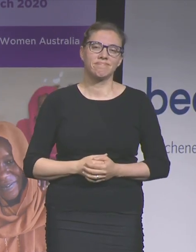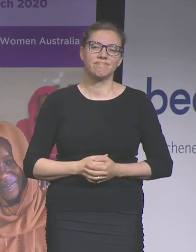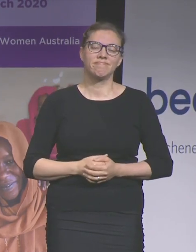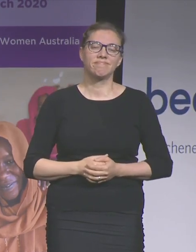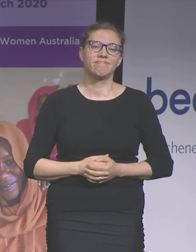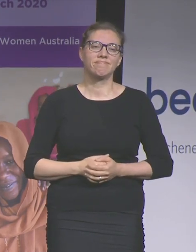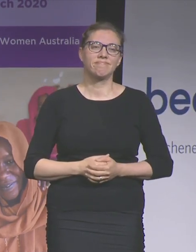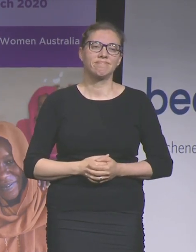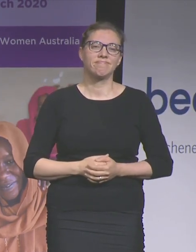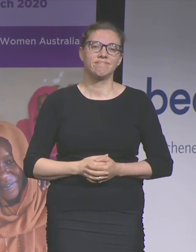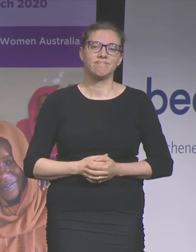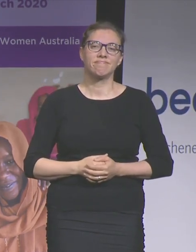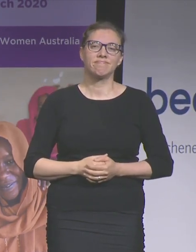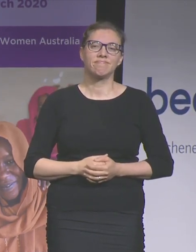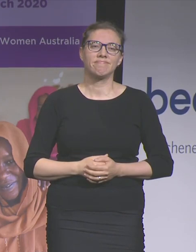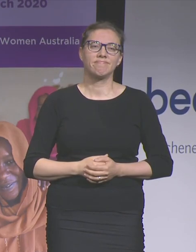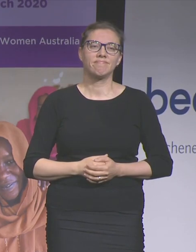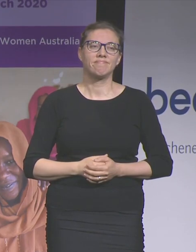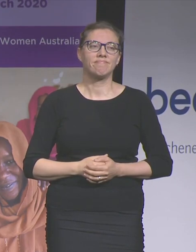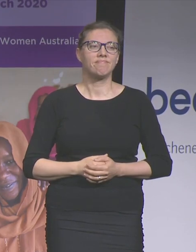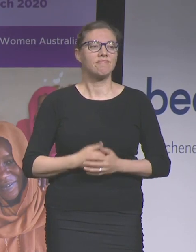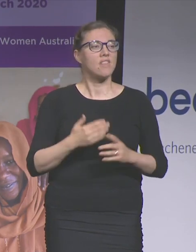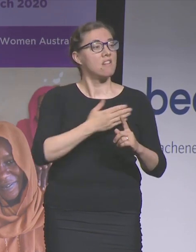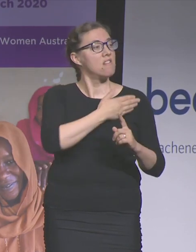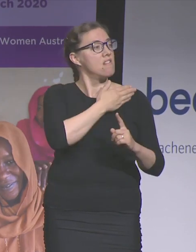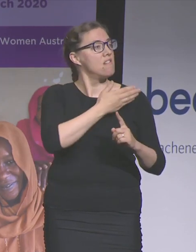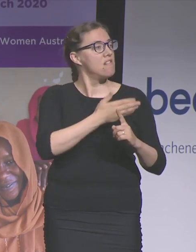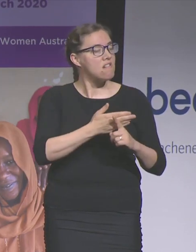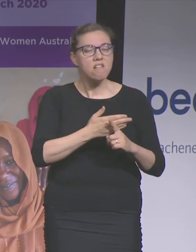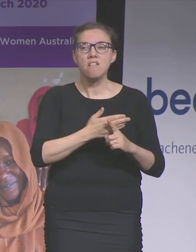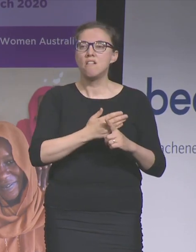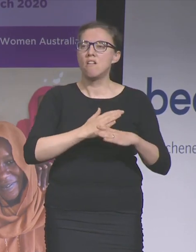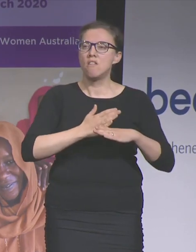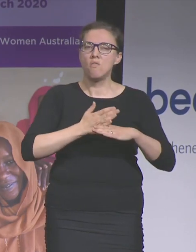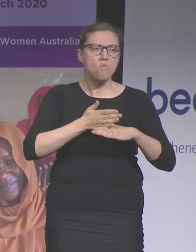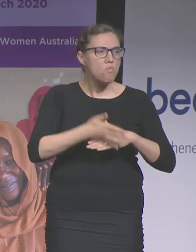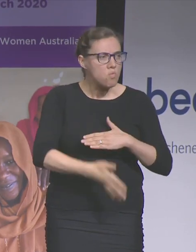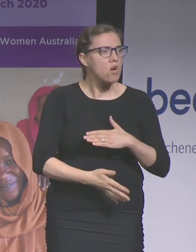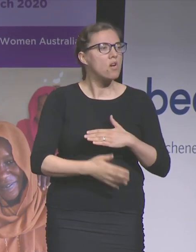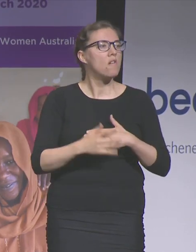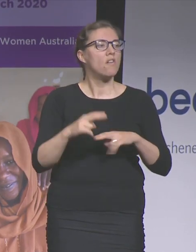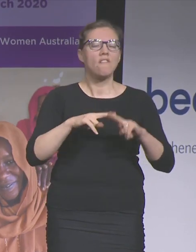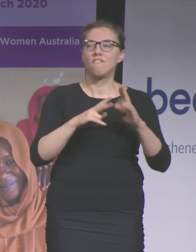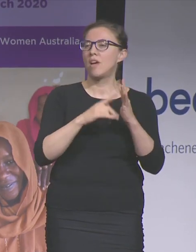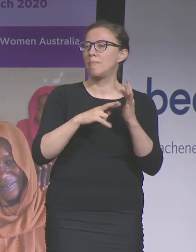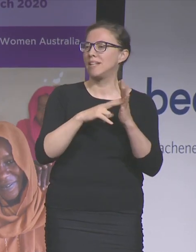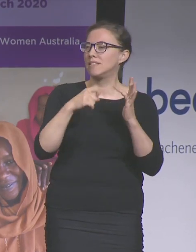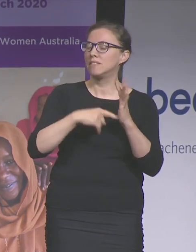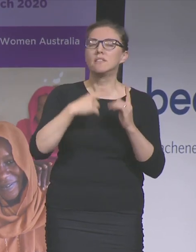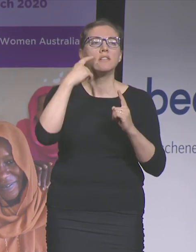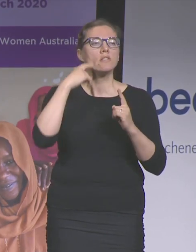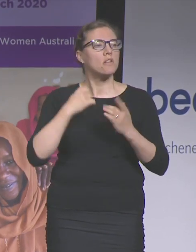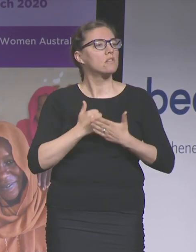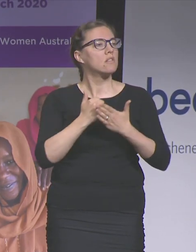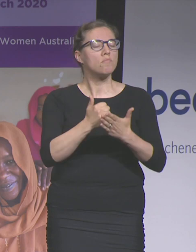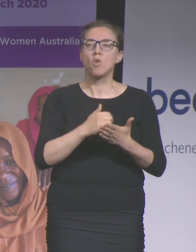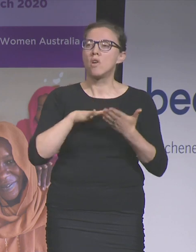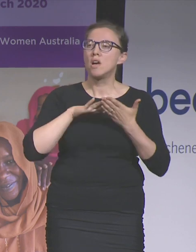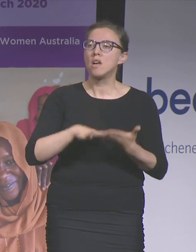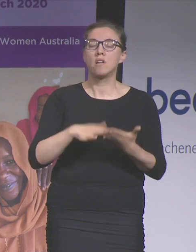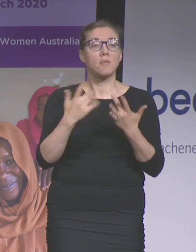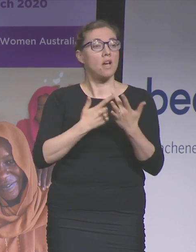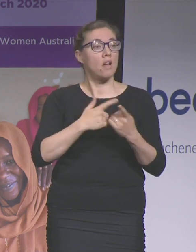You see so much of our work as feminists must be dedicated to supporting and enabling other women including the next